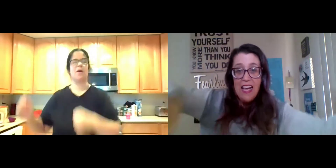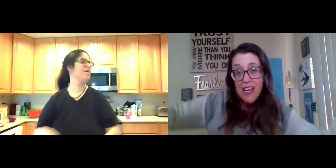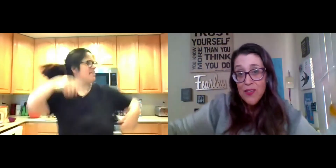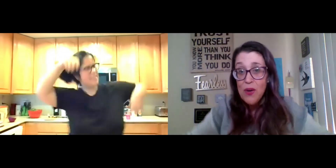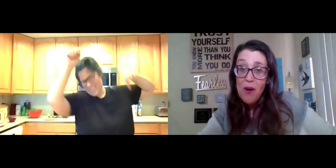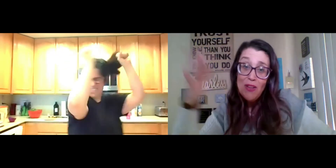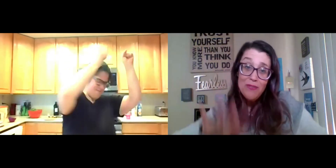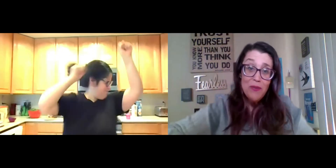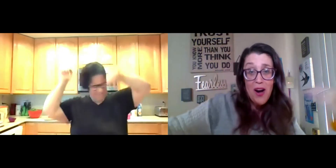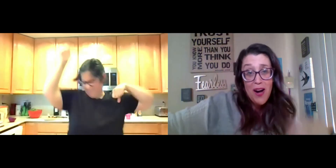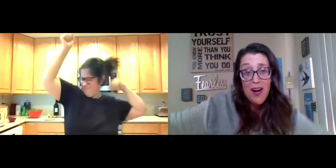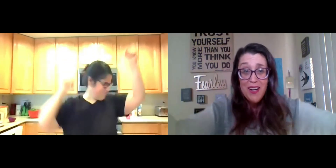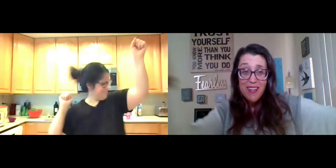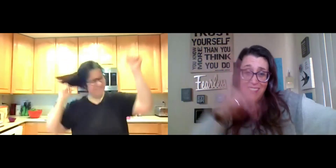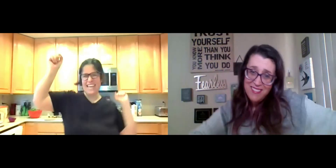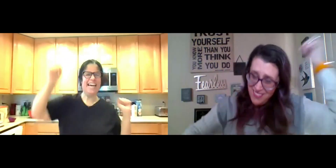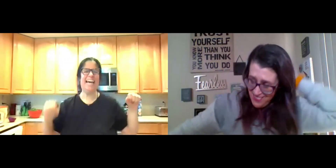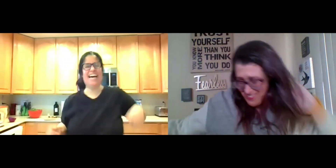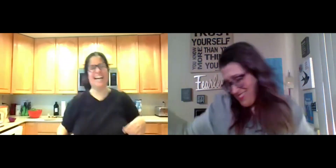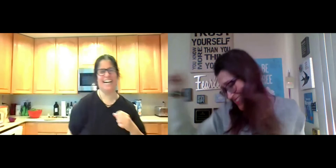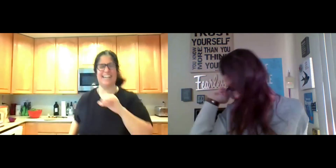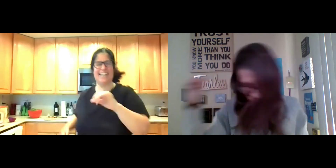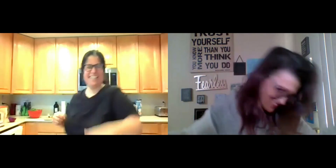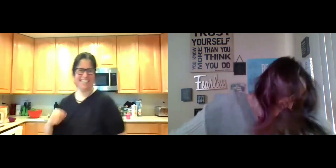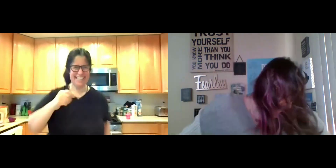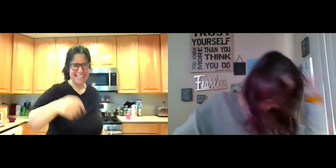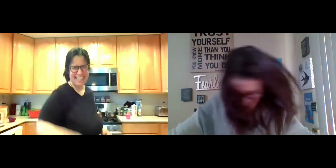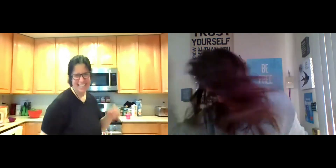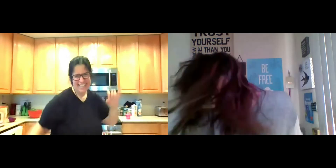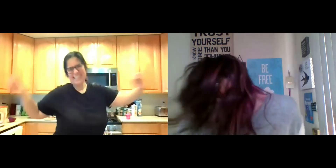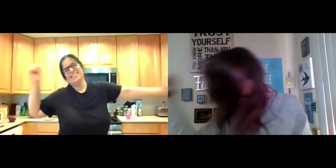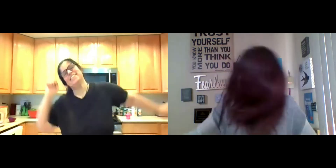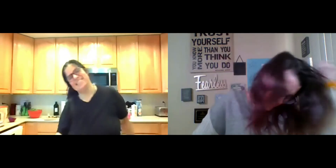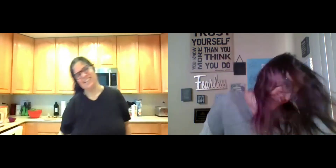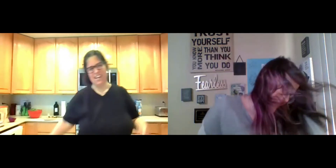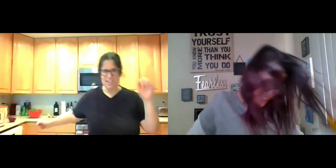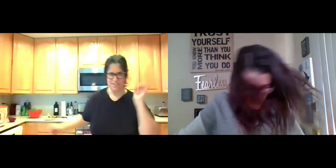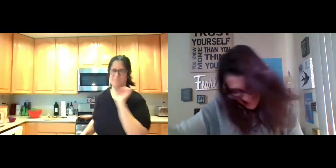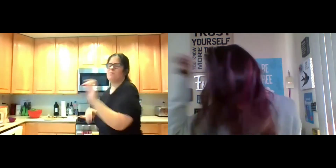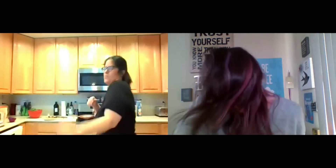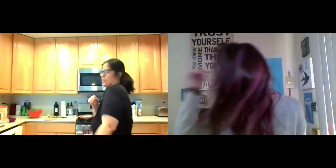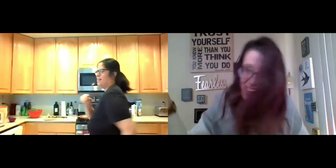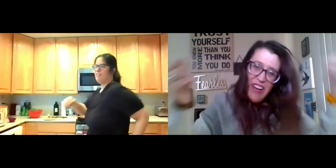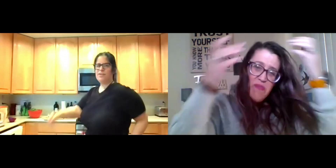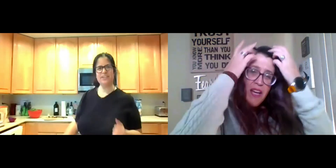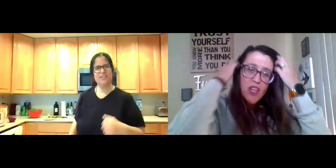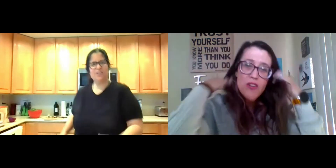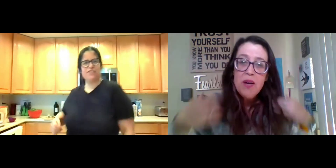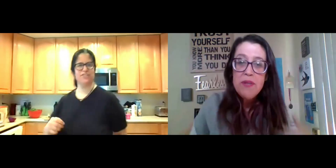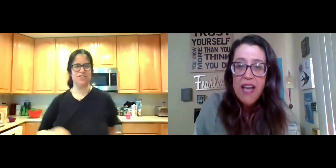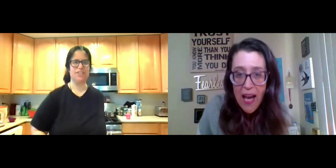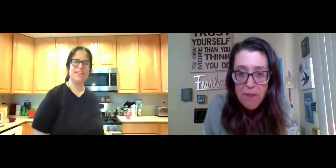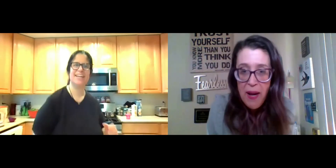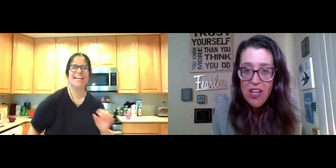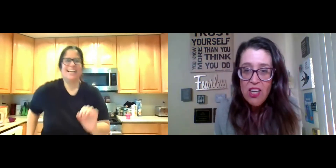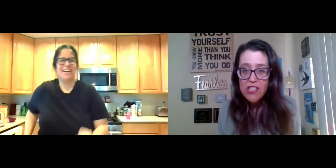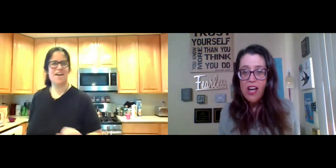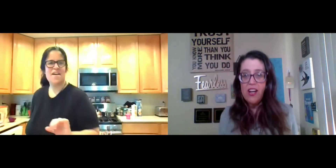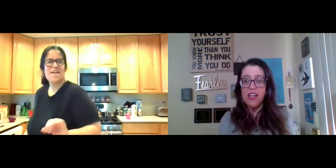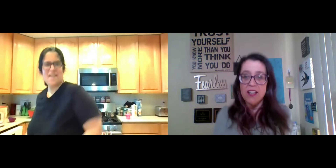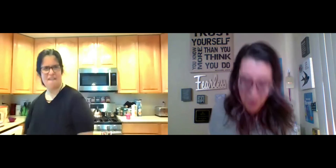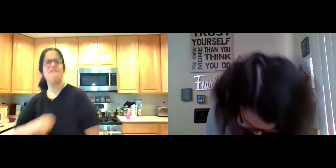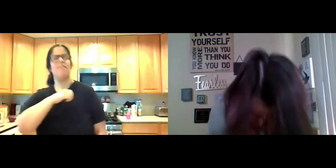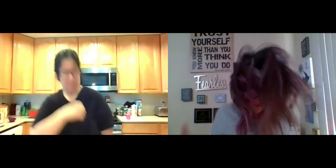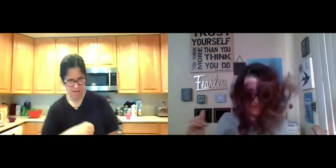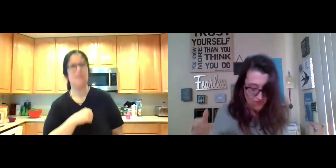So even though all of you are, yeah. That was a headbanger.